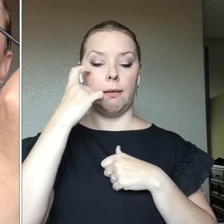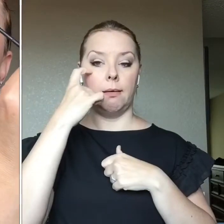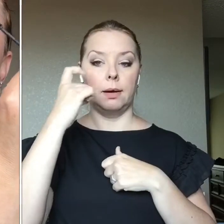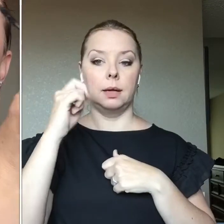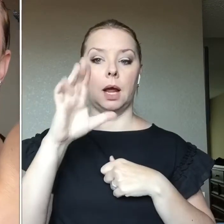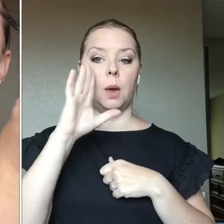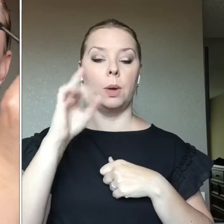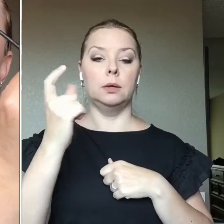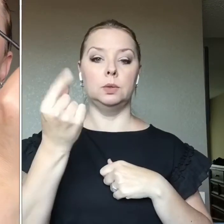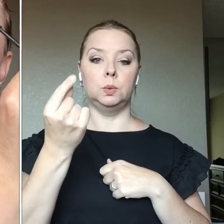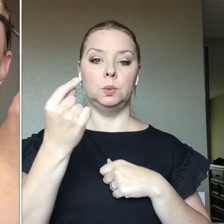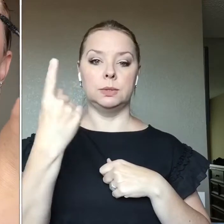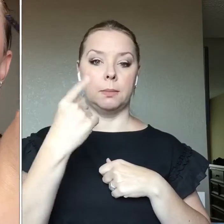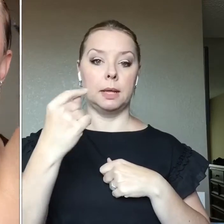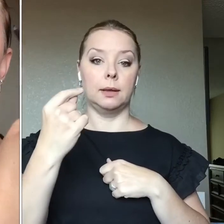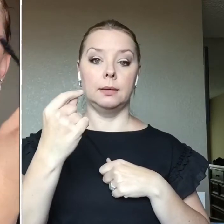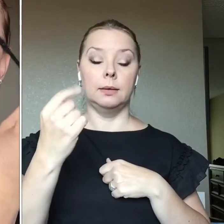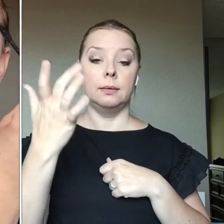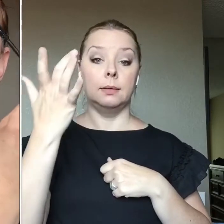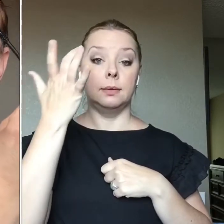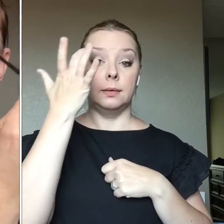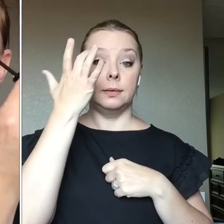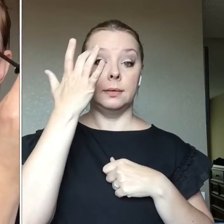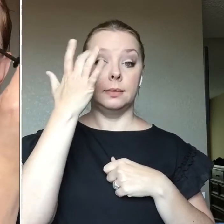If you get a dab of